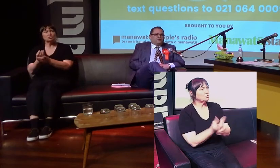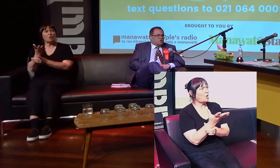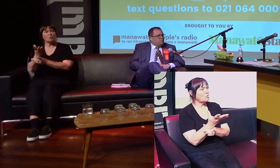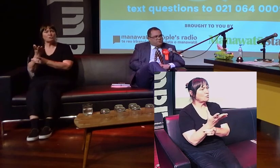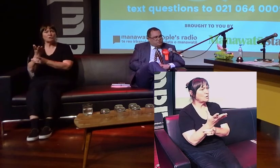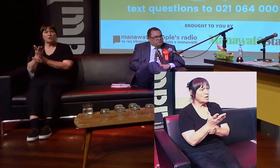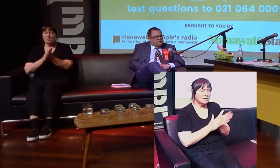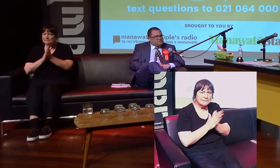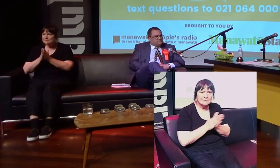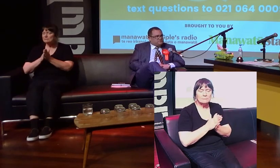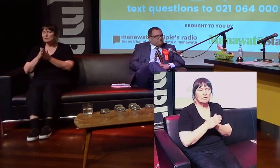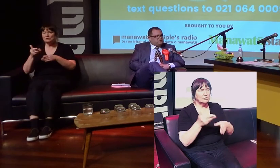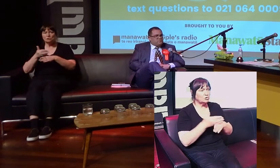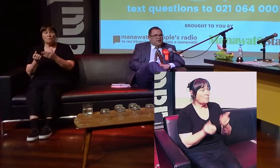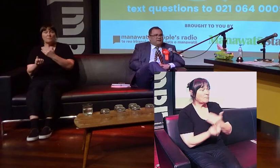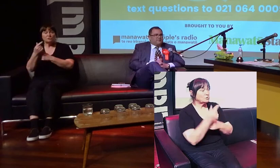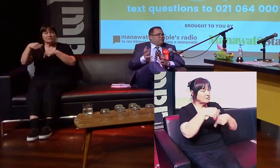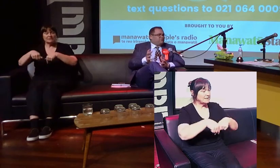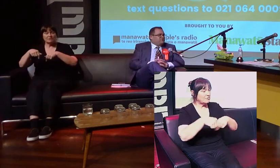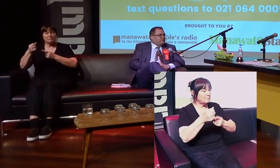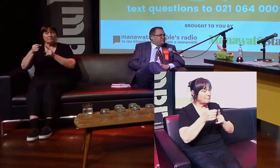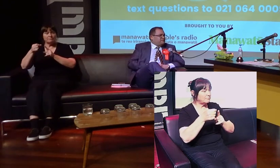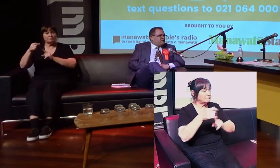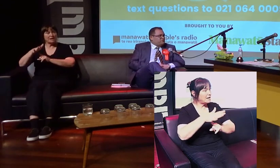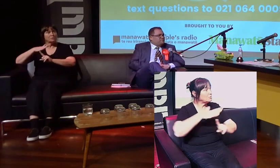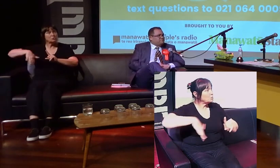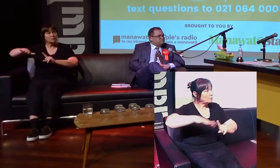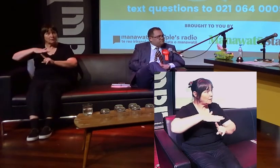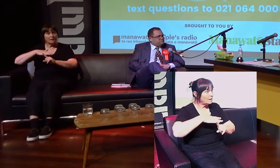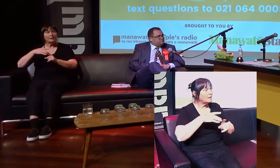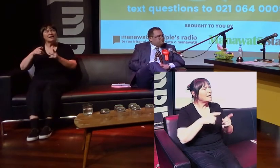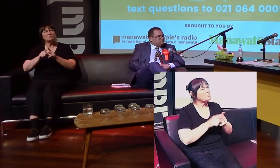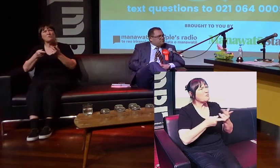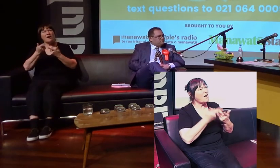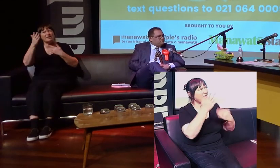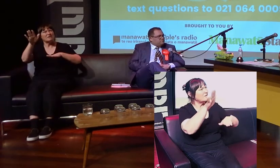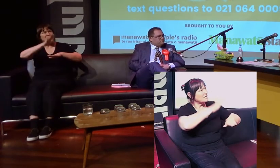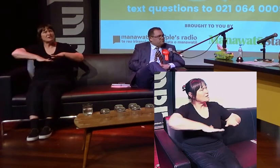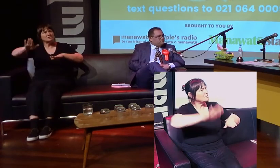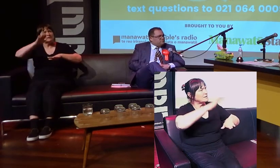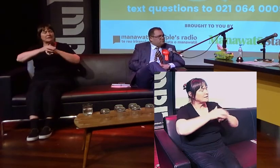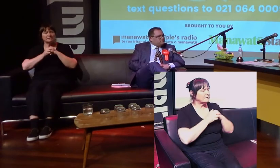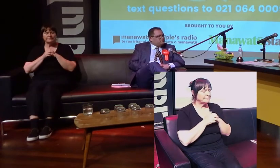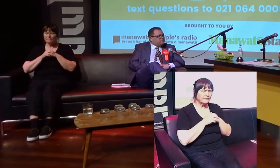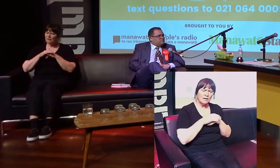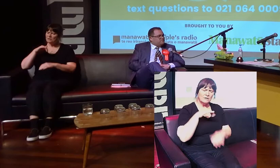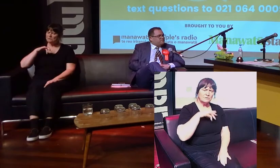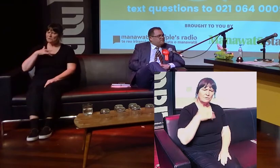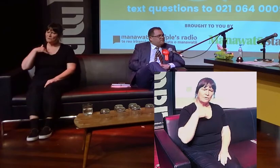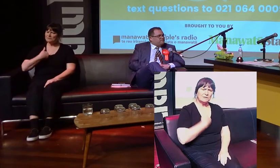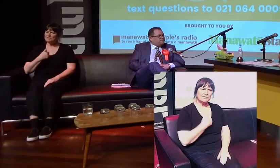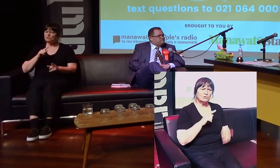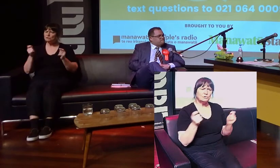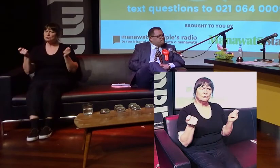job opportunities in this region and in other provinces up and down the country. So, it needs to change to a regional